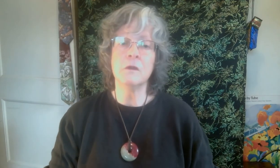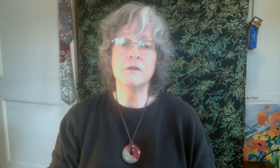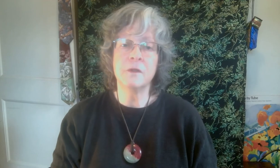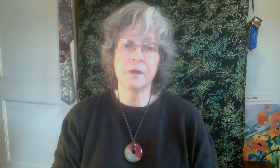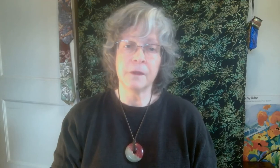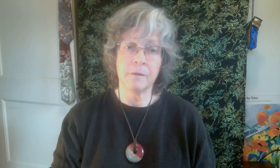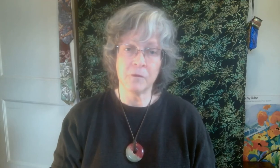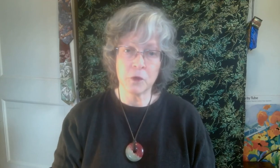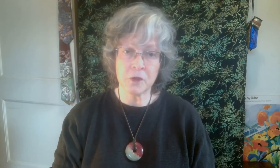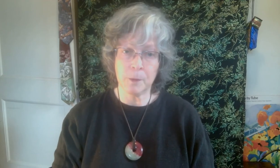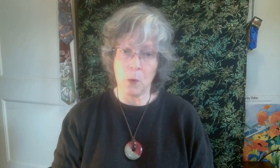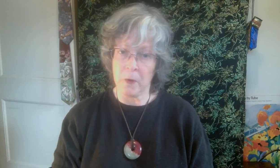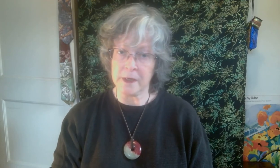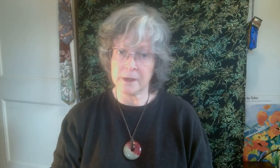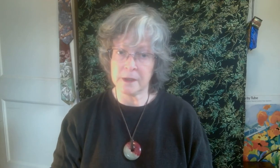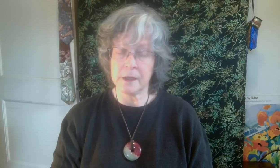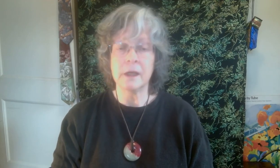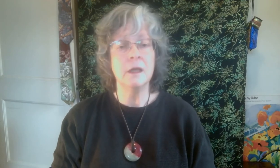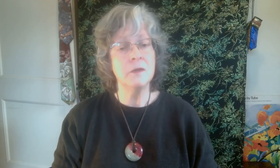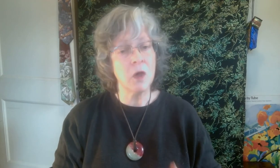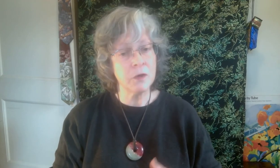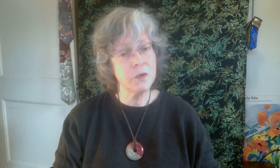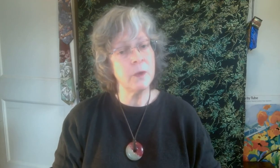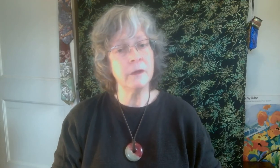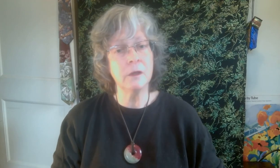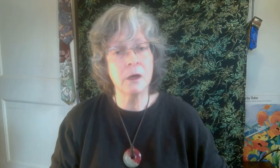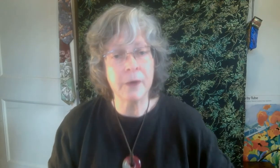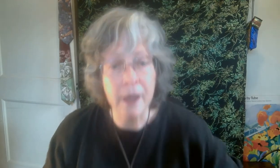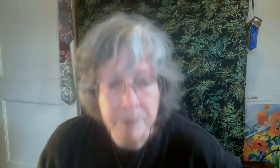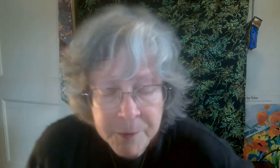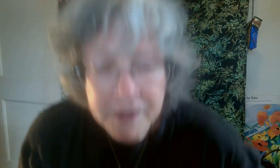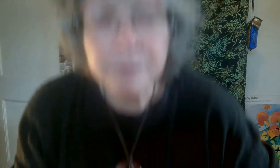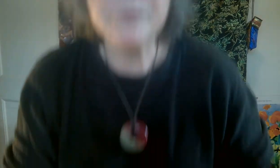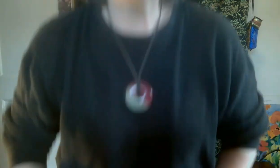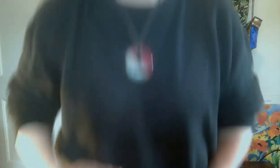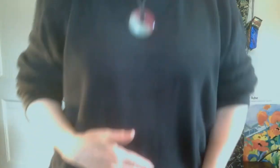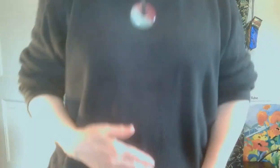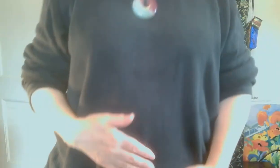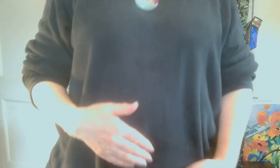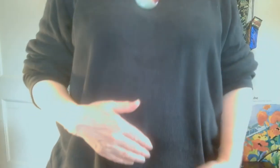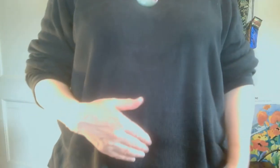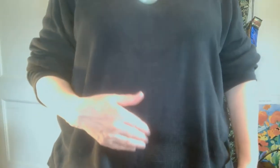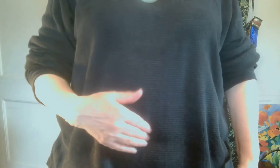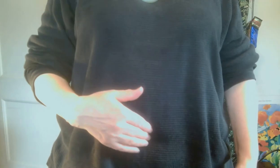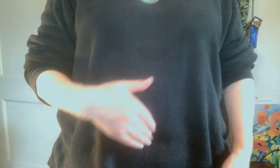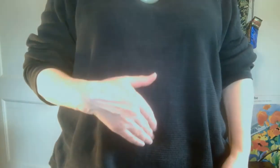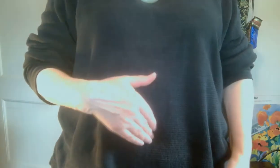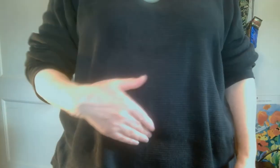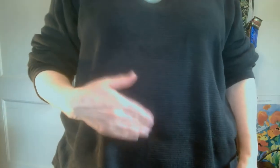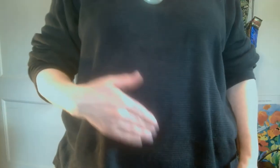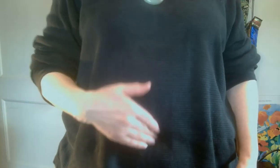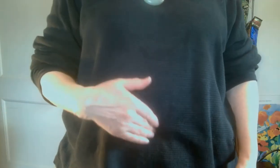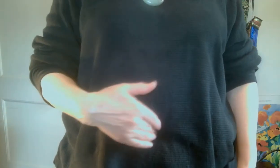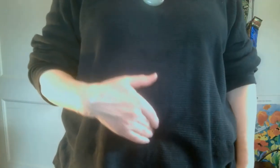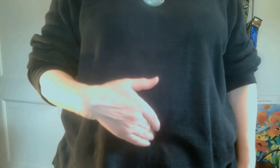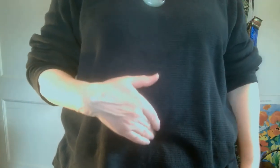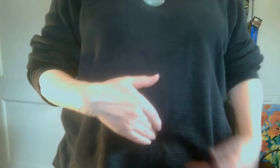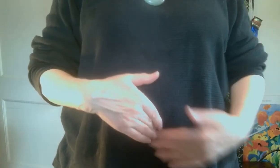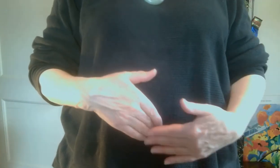first point is also on the lower abdomen. And here's my belly button right here.